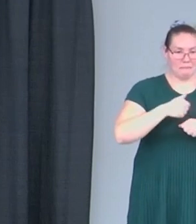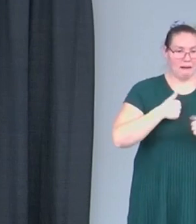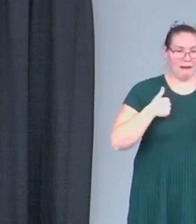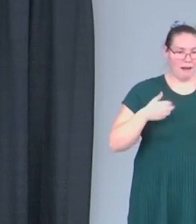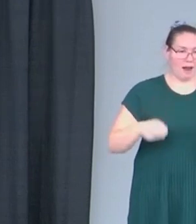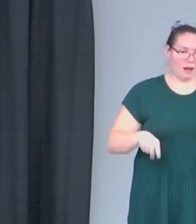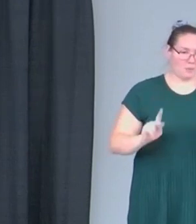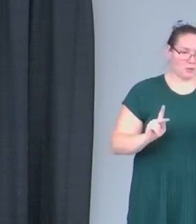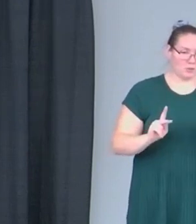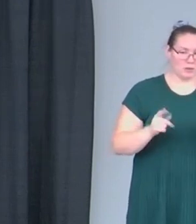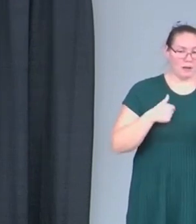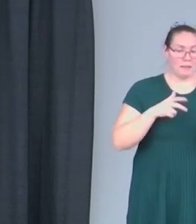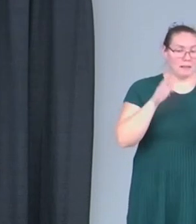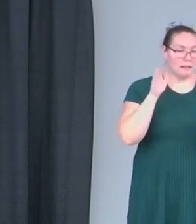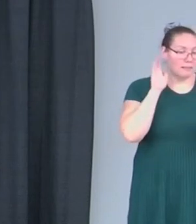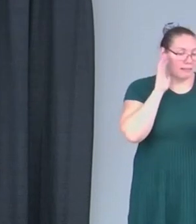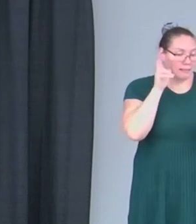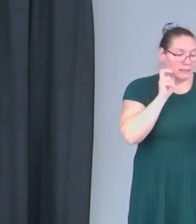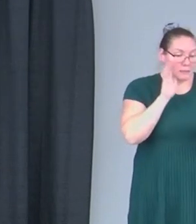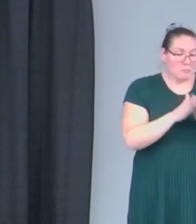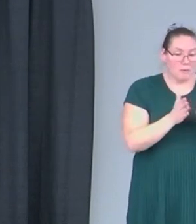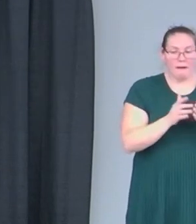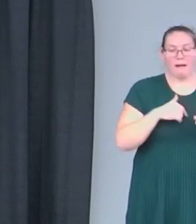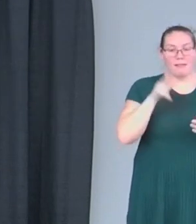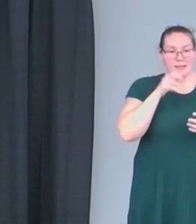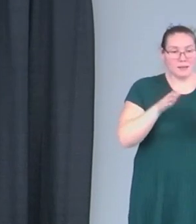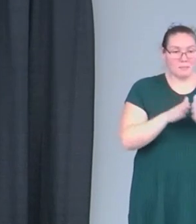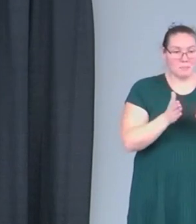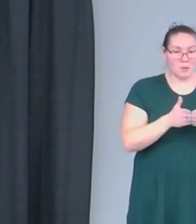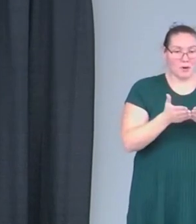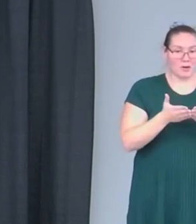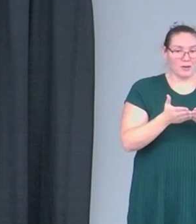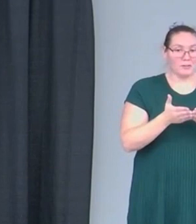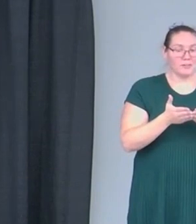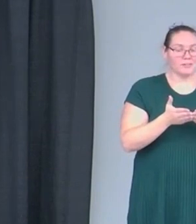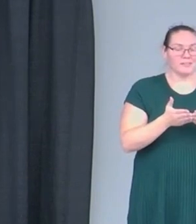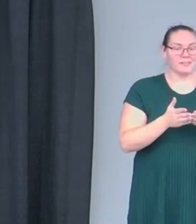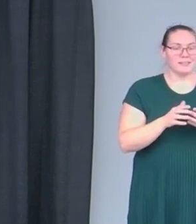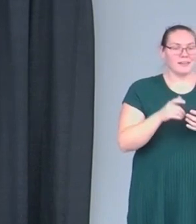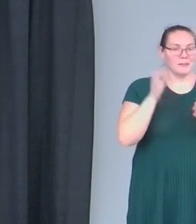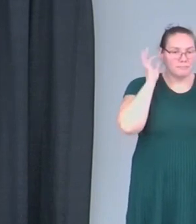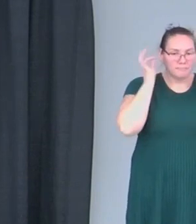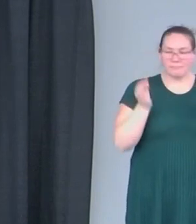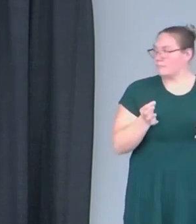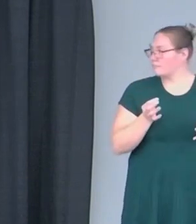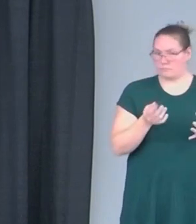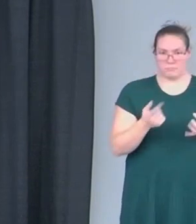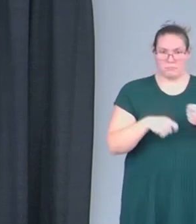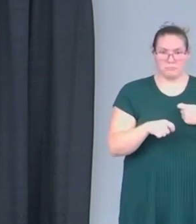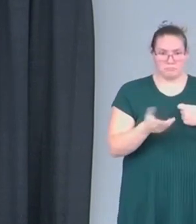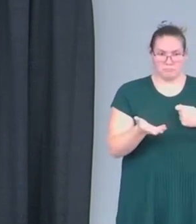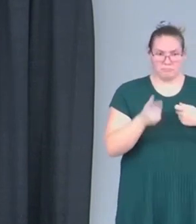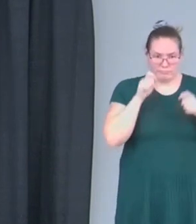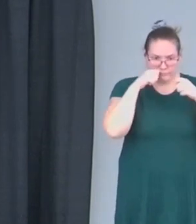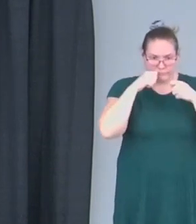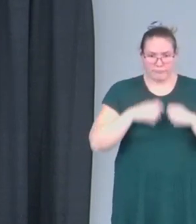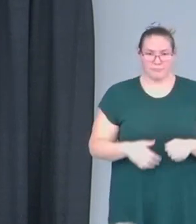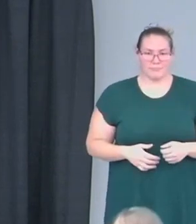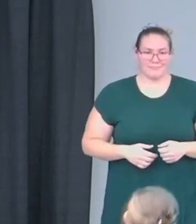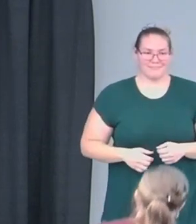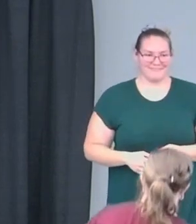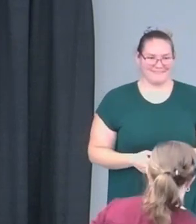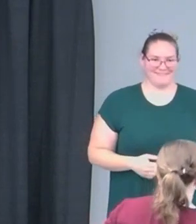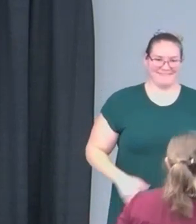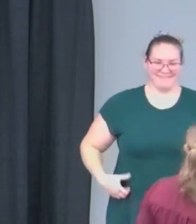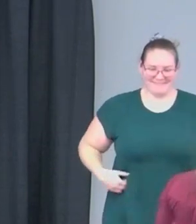opportunity, I'm listening to a book. I was even listening to a book while I was here. take it out of my ear. Like, oh man, I got my ear pie though. Like,